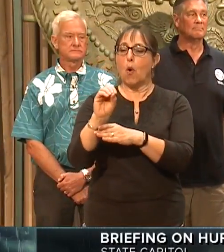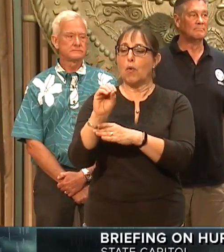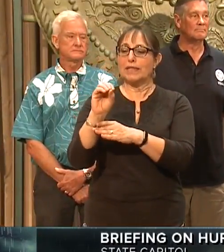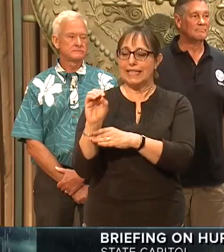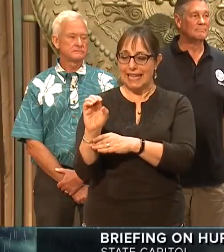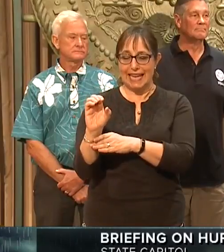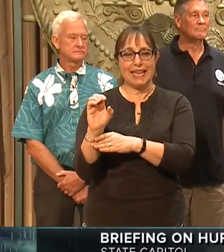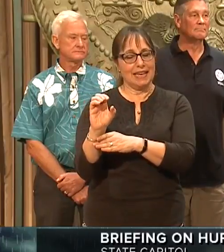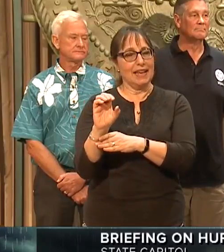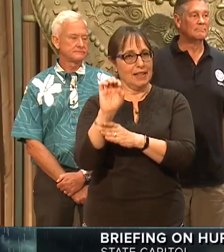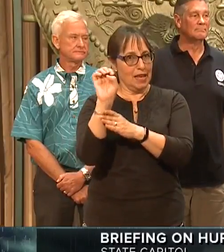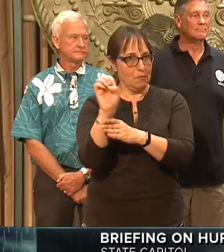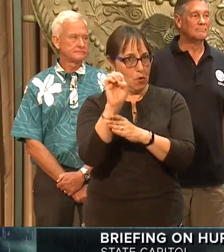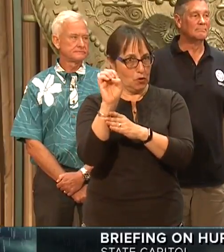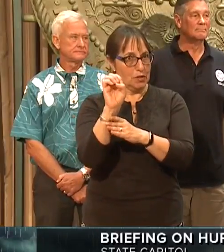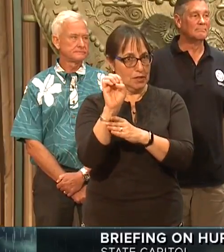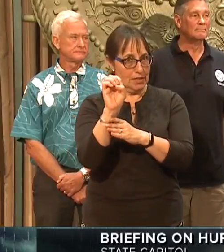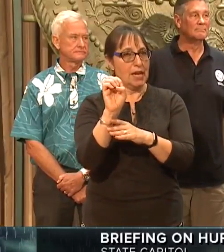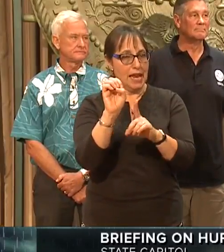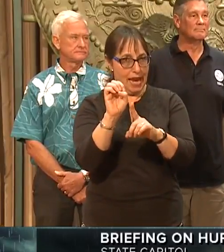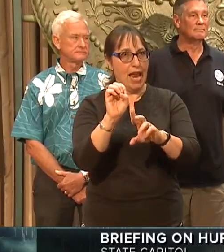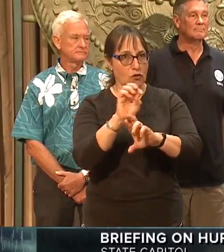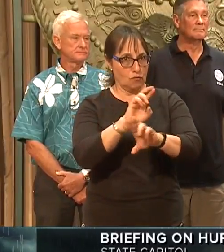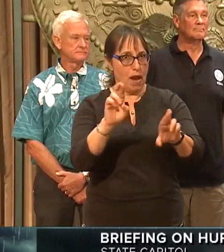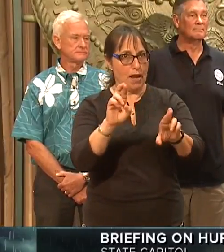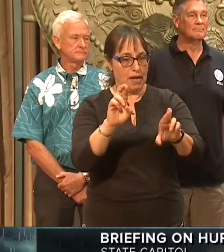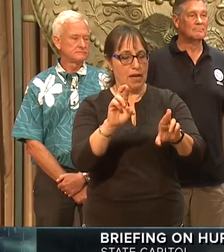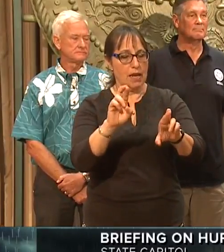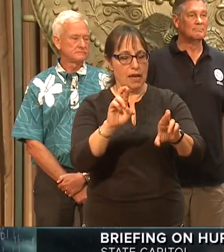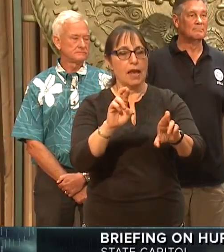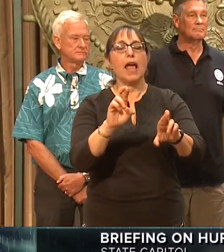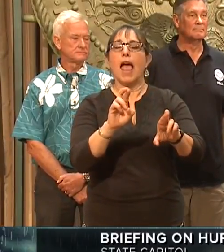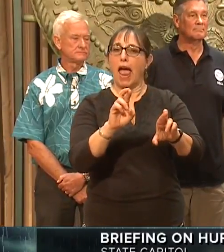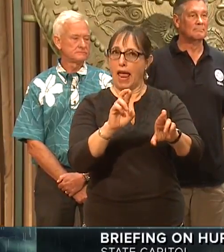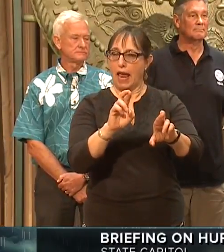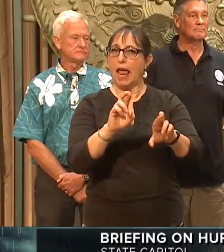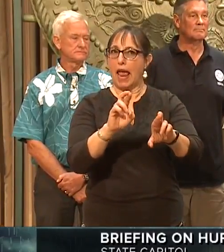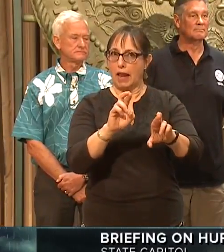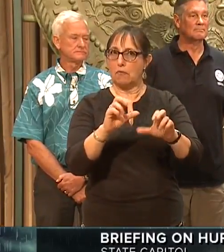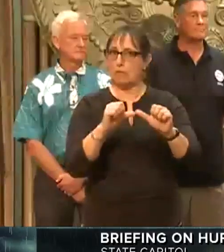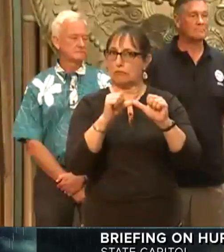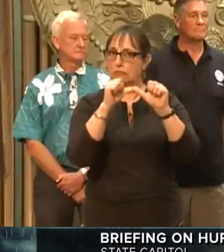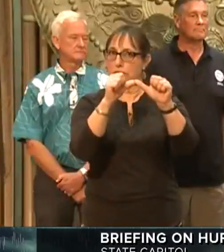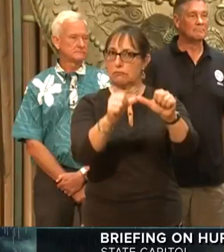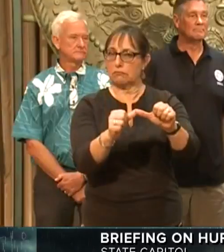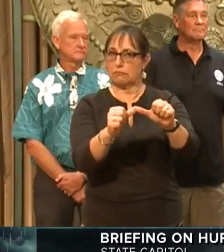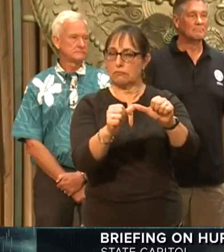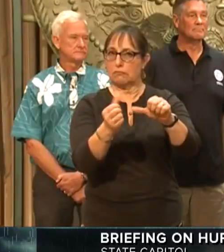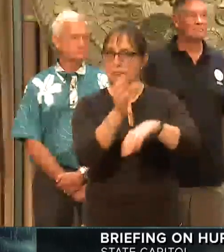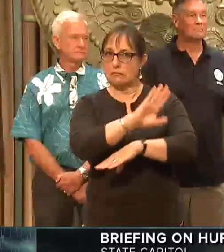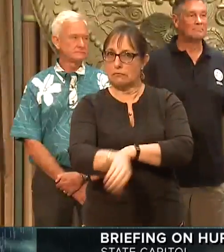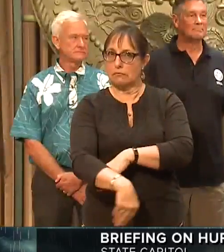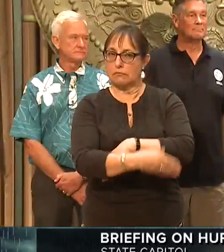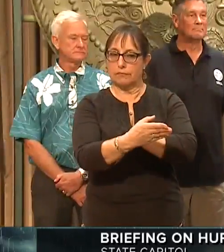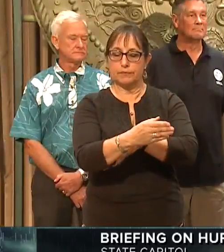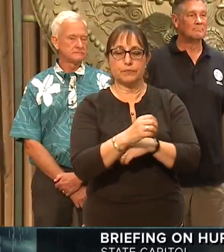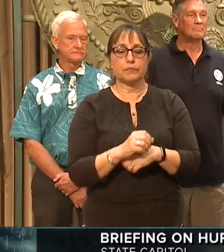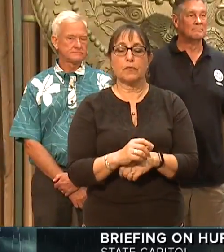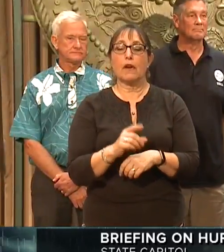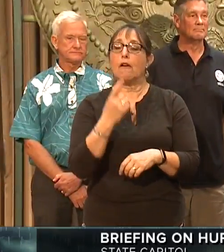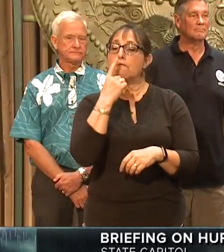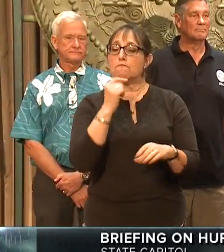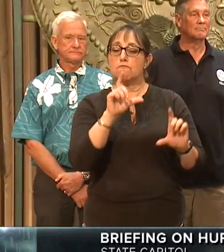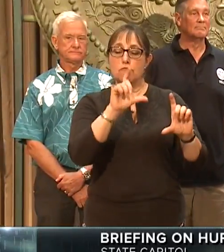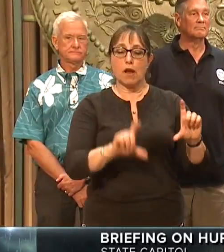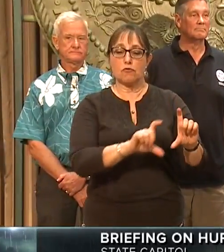activated at this time. It is going to be stood up. It is stood up. It will be operating 24-7 until this event is through. Red Cross has identified a